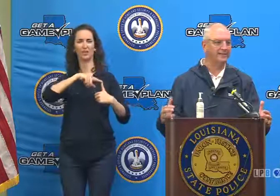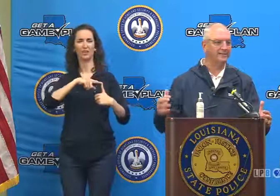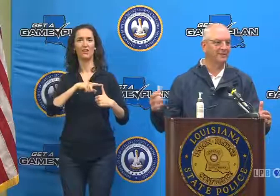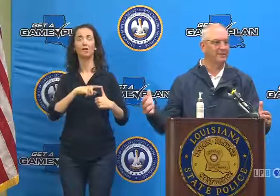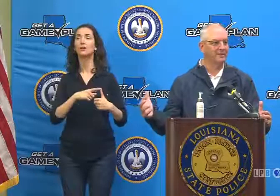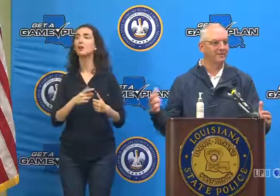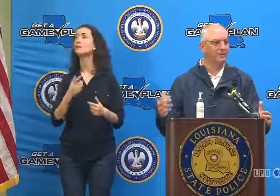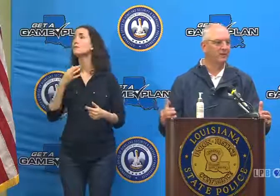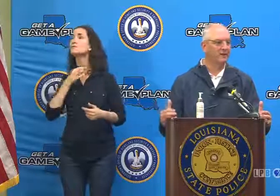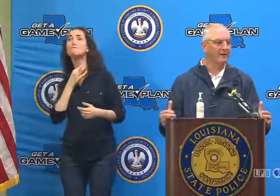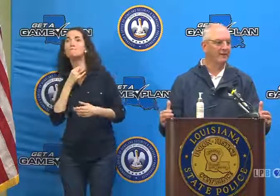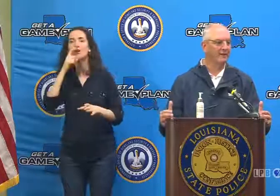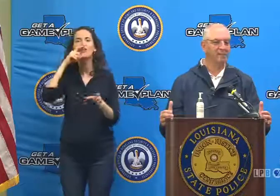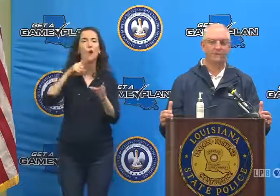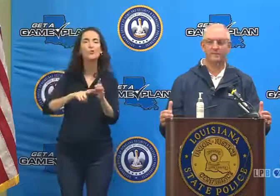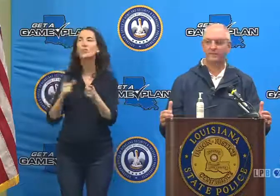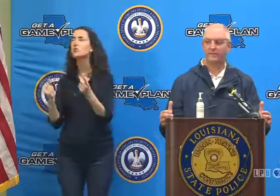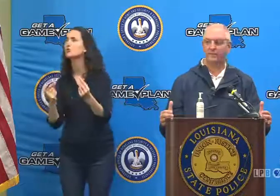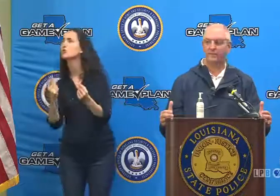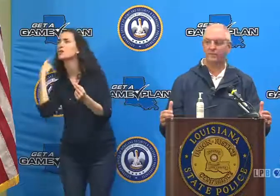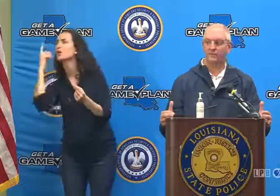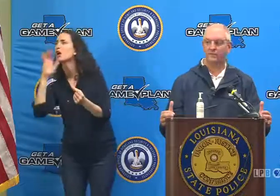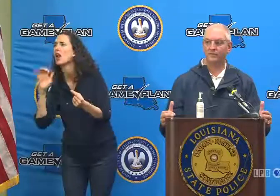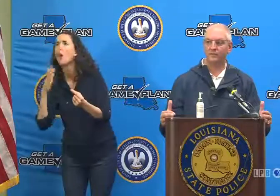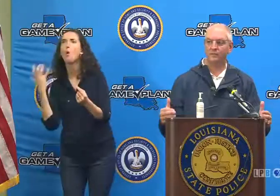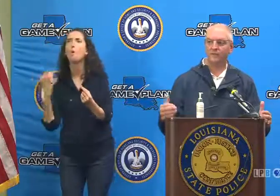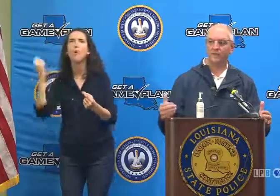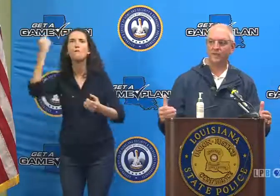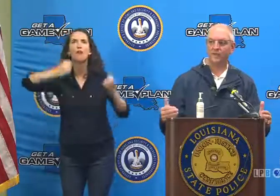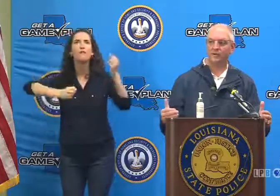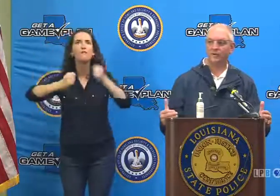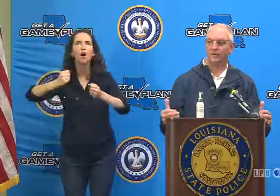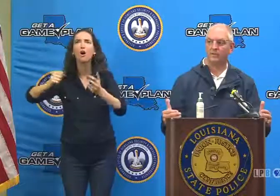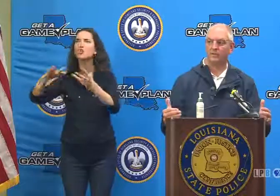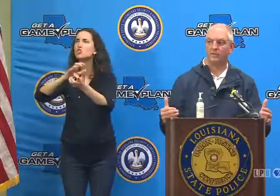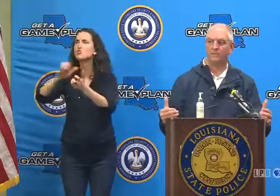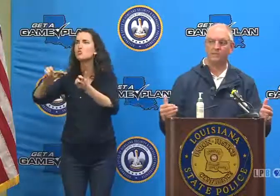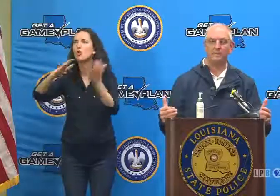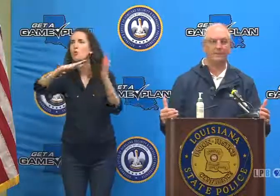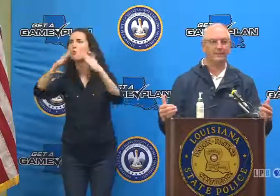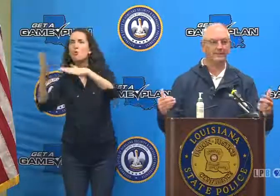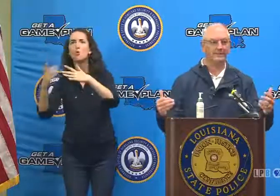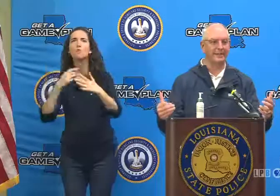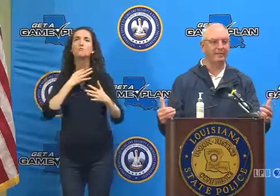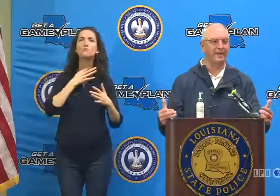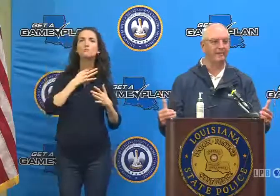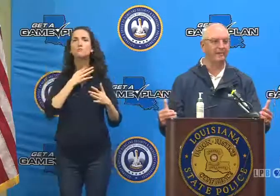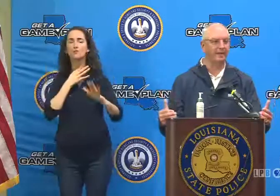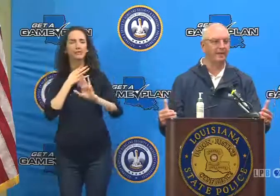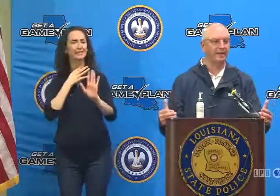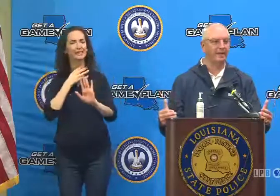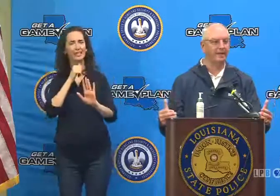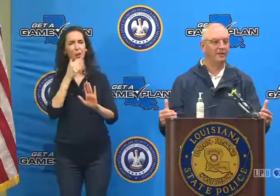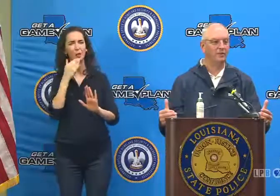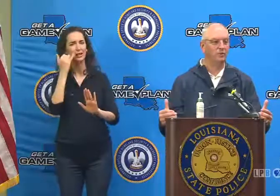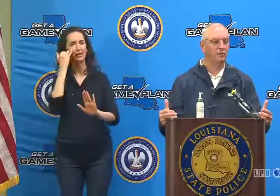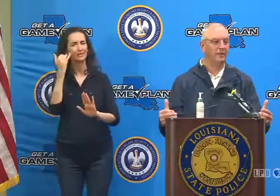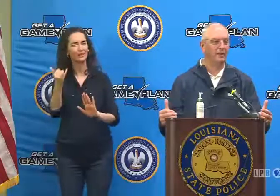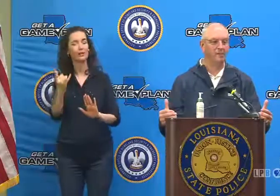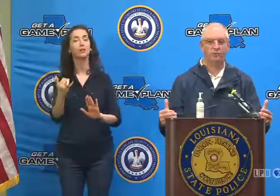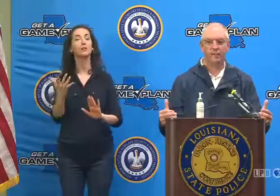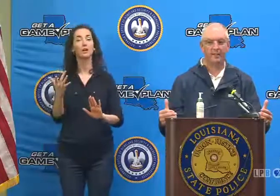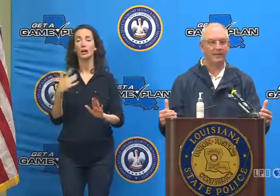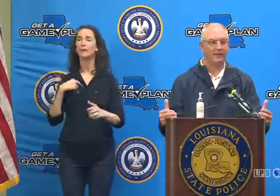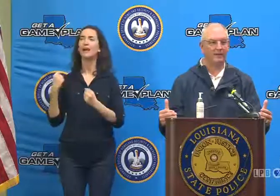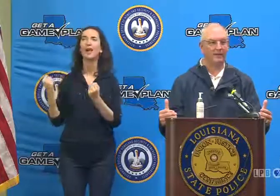sightseeing and see what kind of damage was visited upon your neighborhood because that's typically at the same time that first